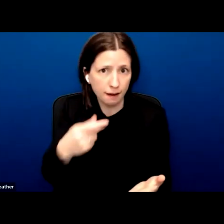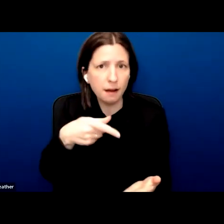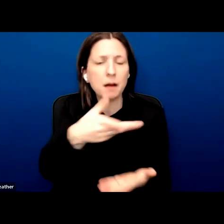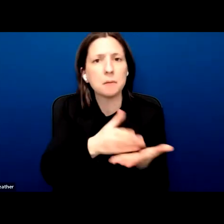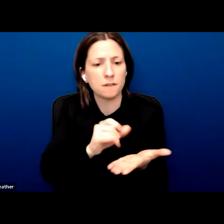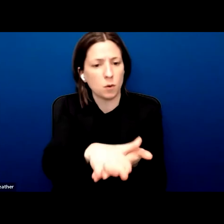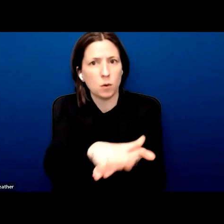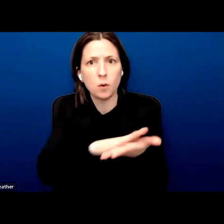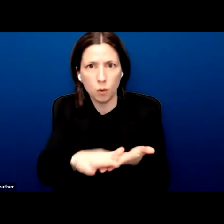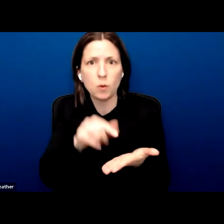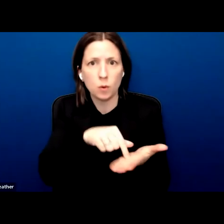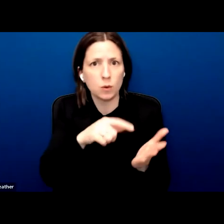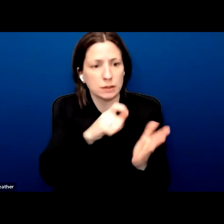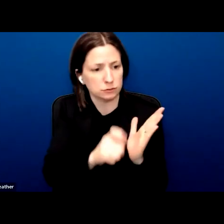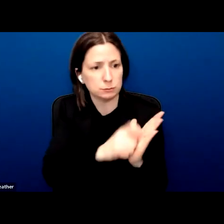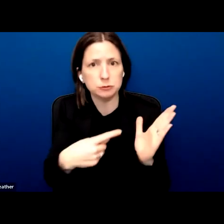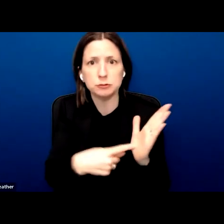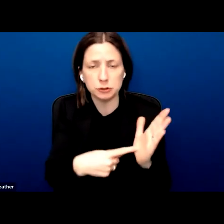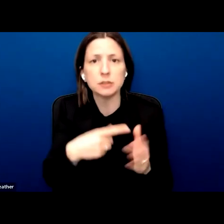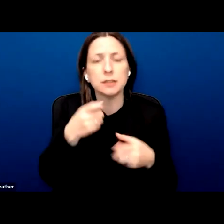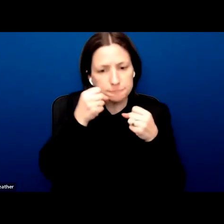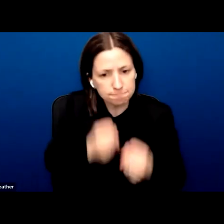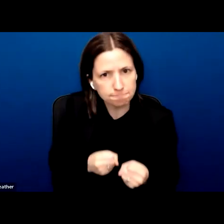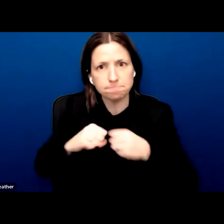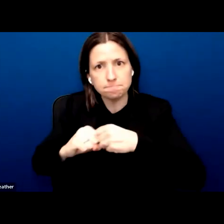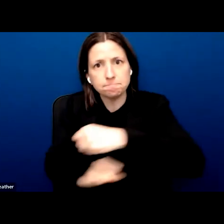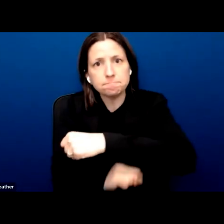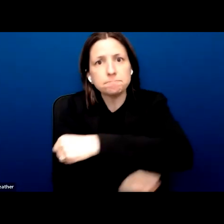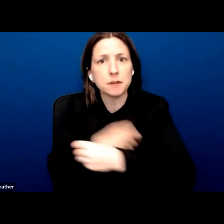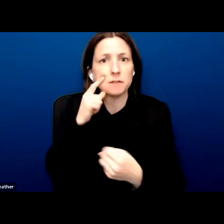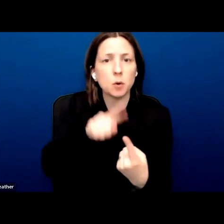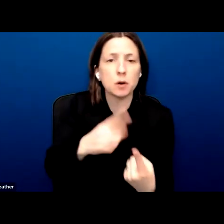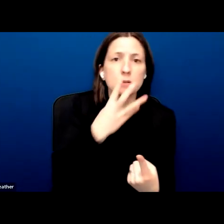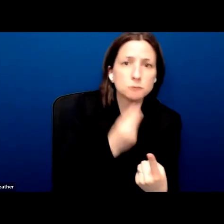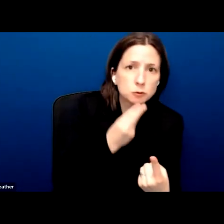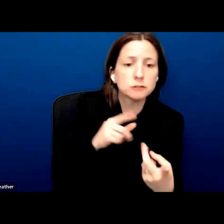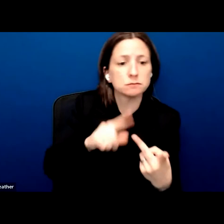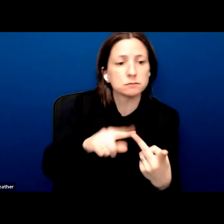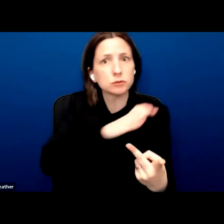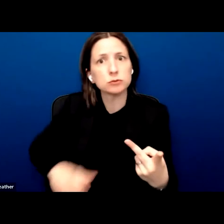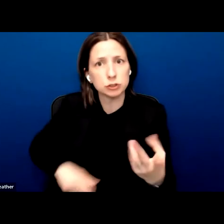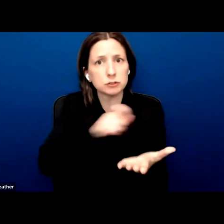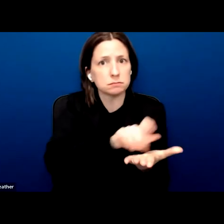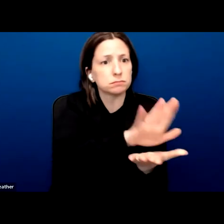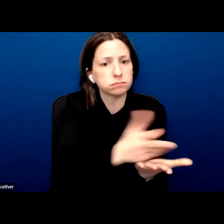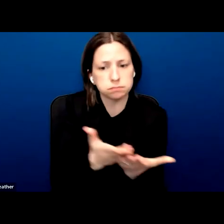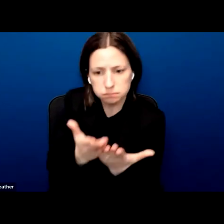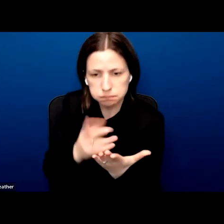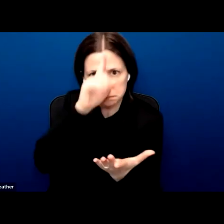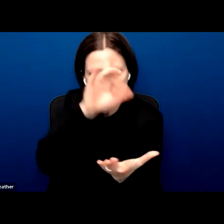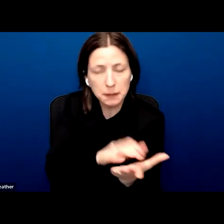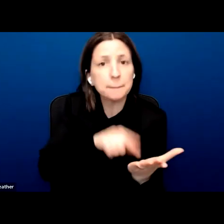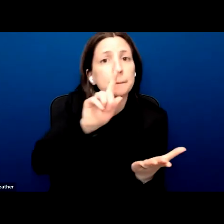foundational and crucial to the Jewish and the Christian traditions. But all faith traditions have similar